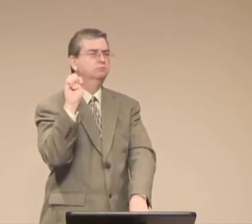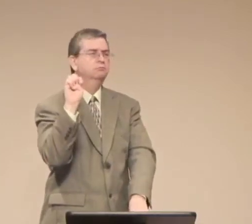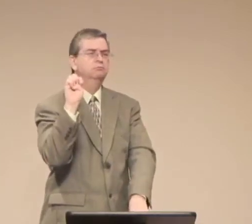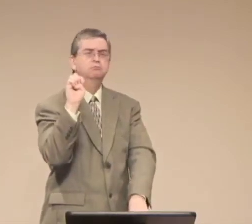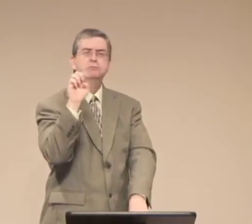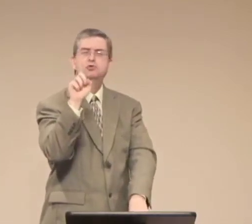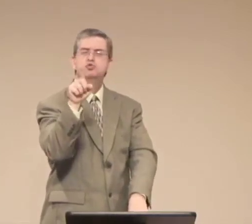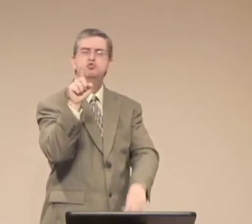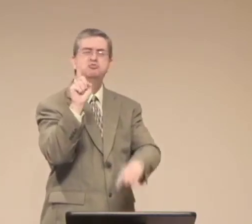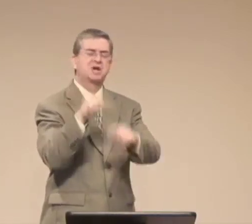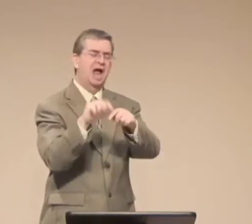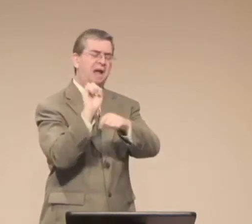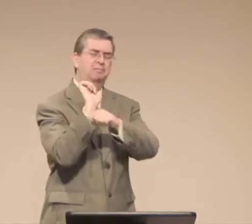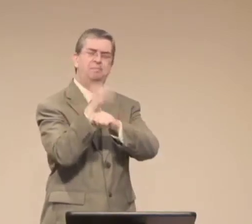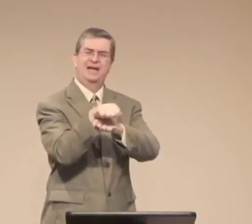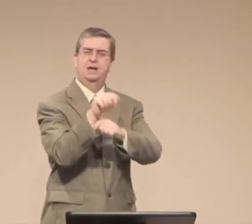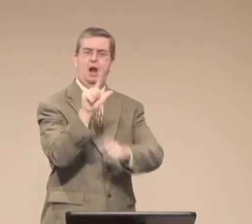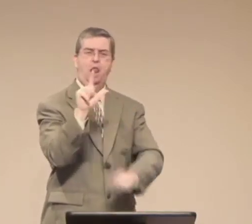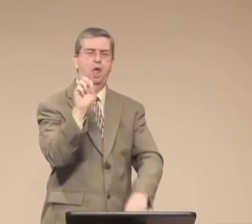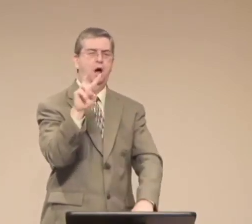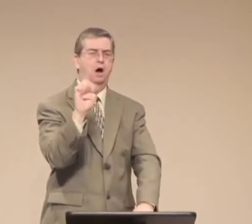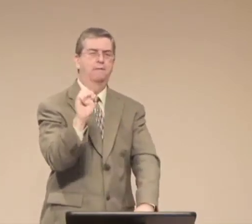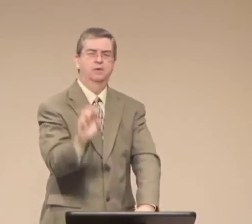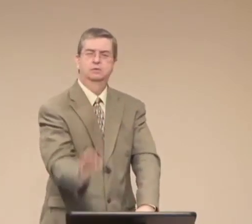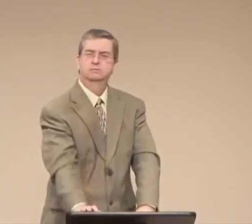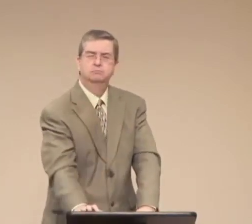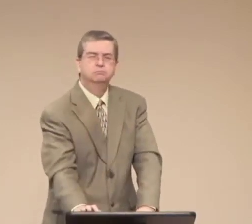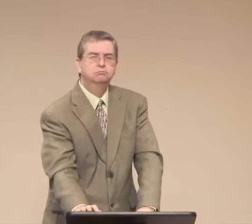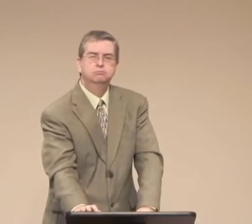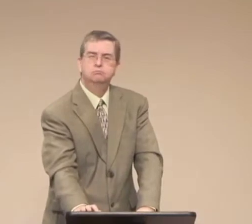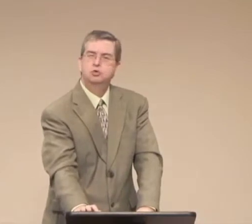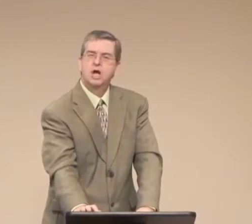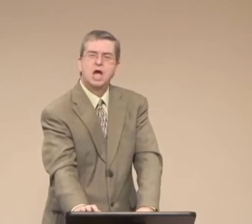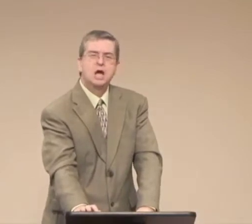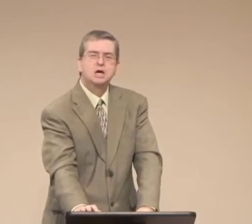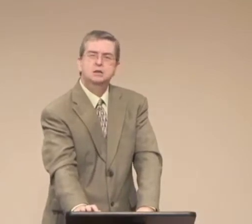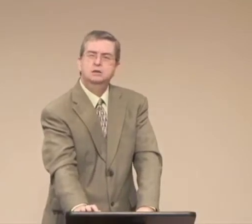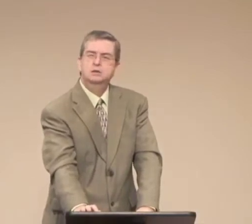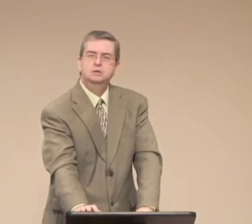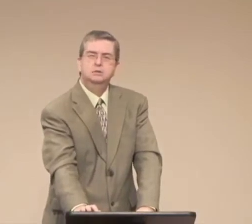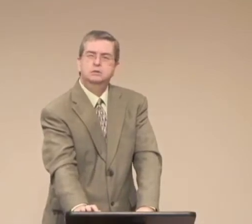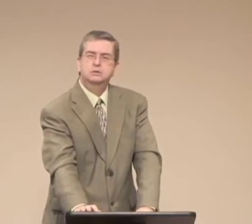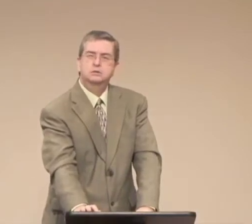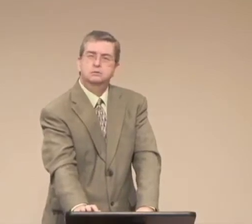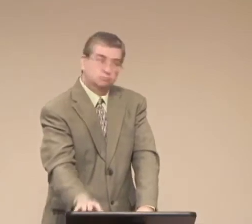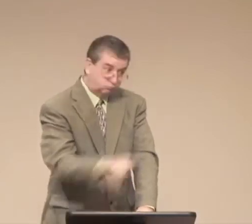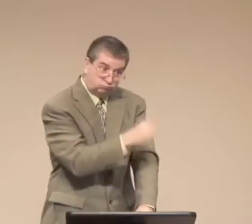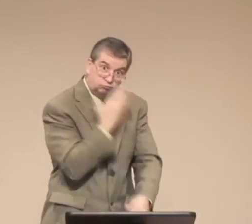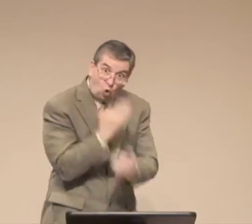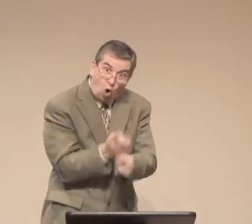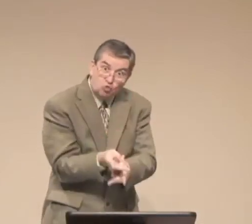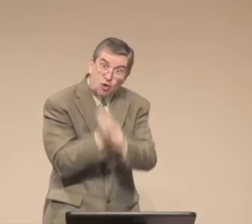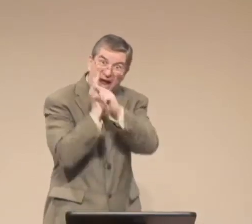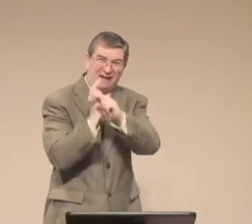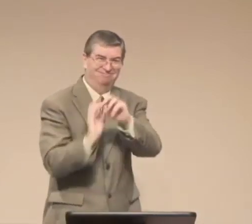I can't emphasize and look down how powerful love is.